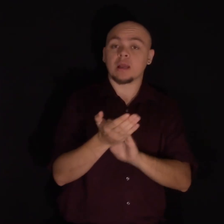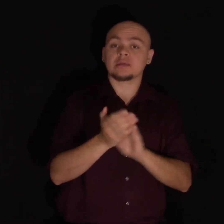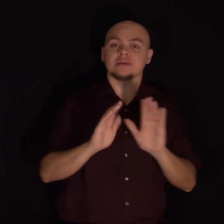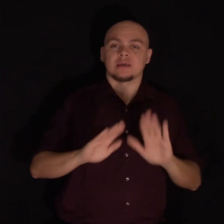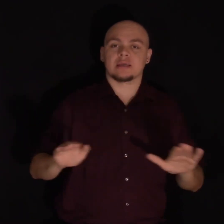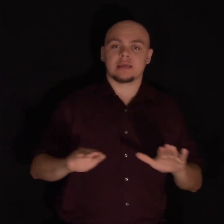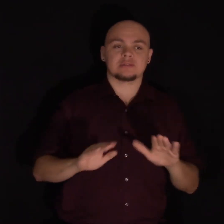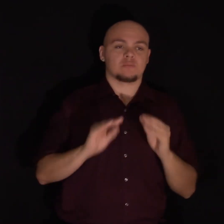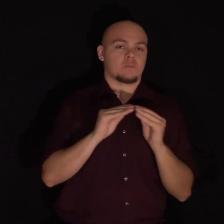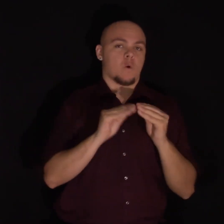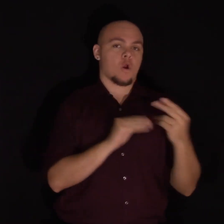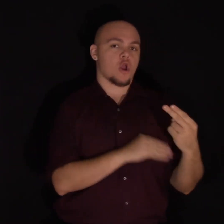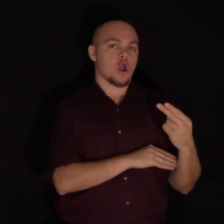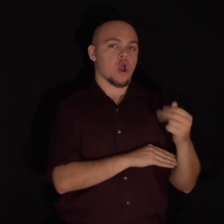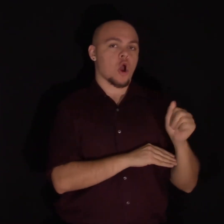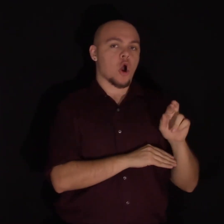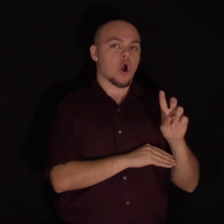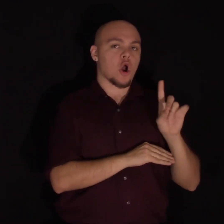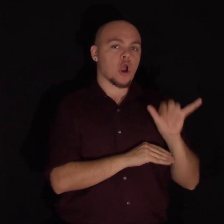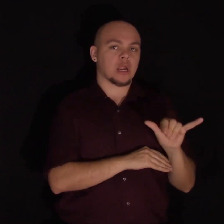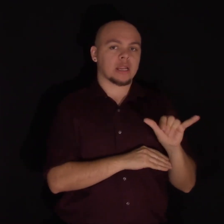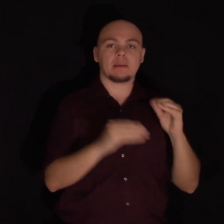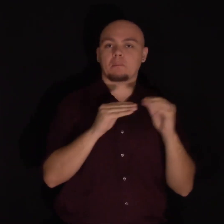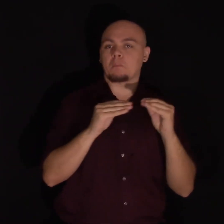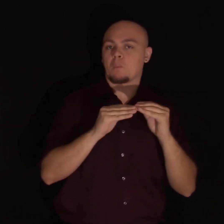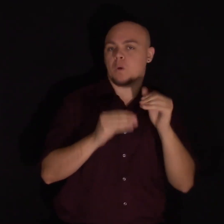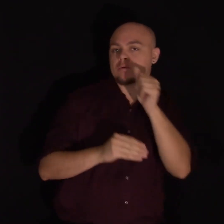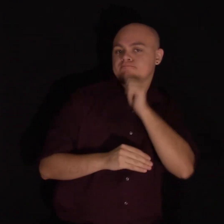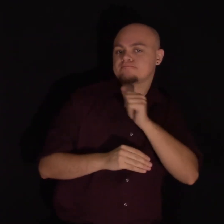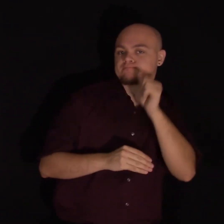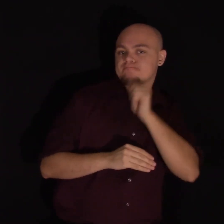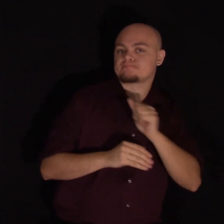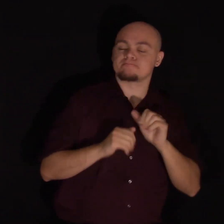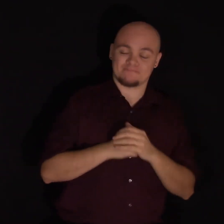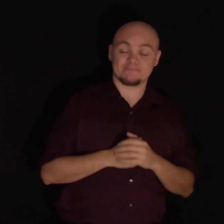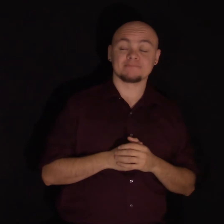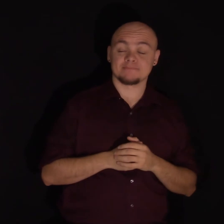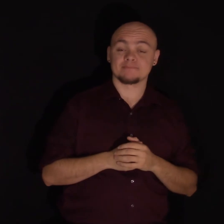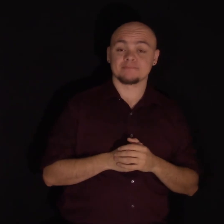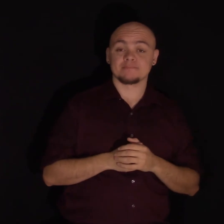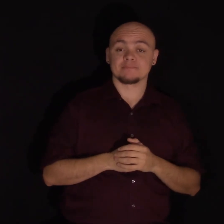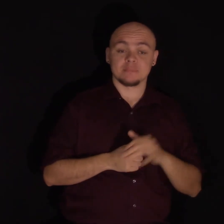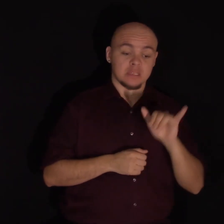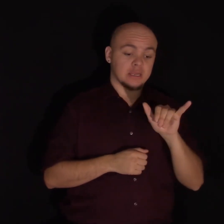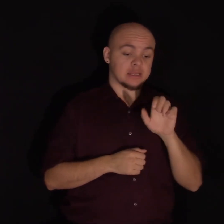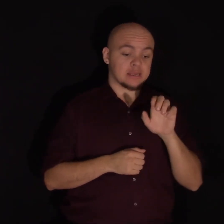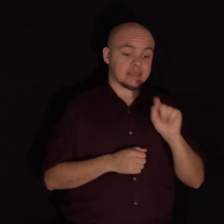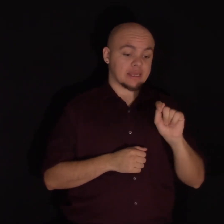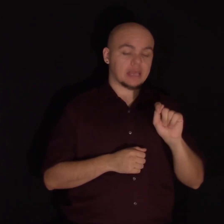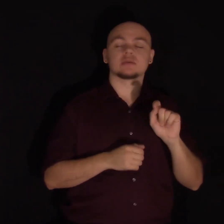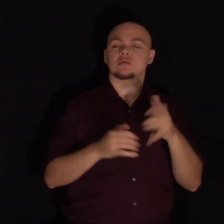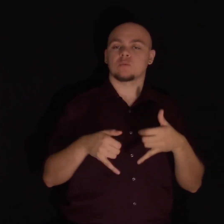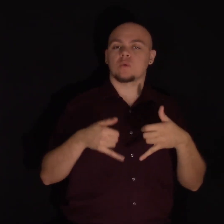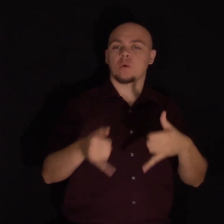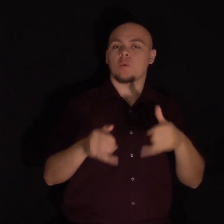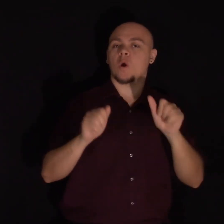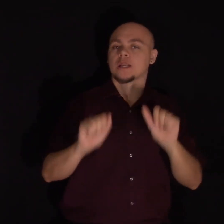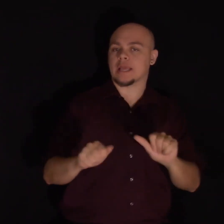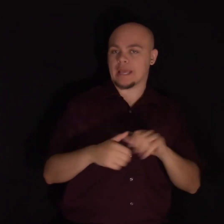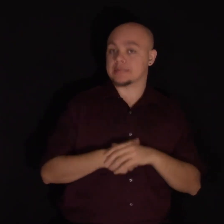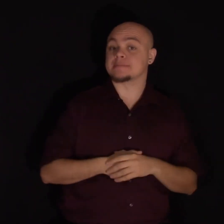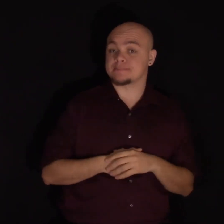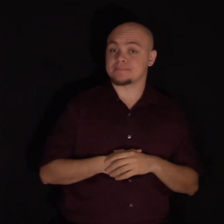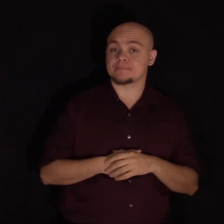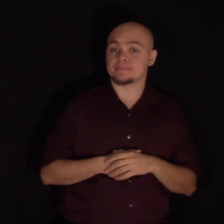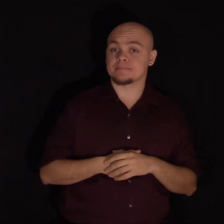hardy and resilient. There are other ways to reward Yet. We recently teamed up